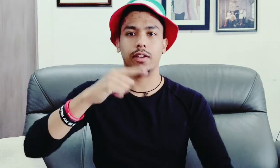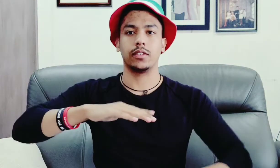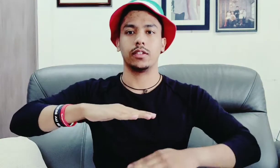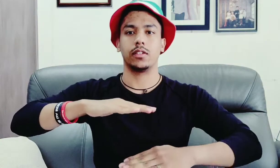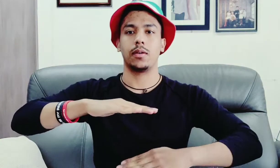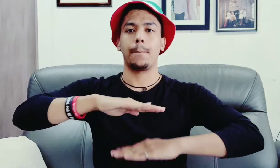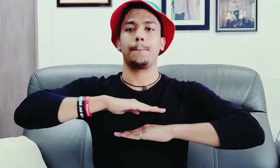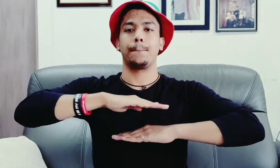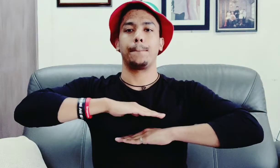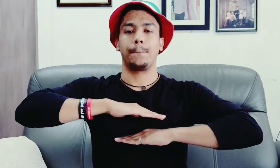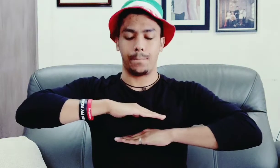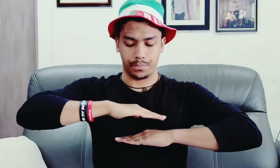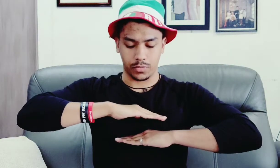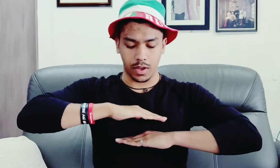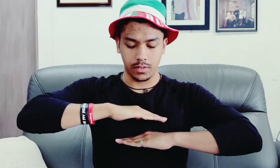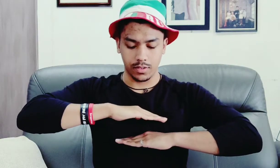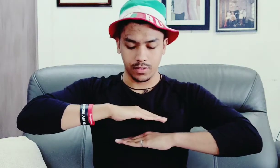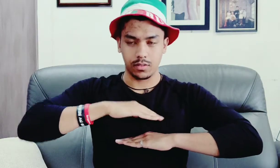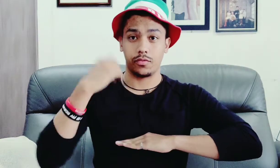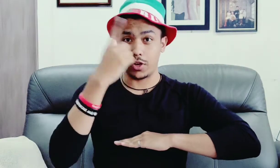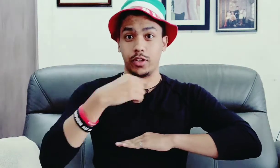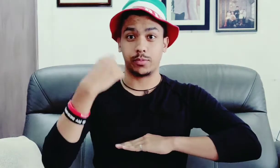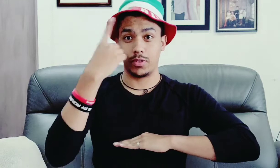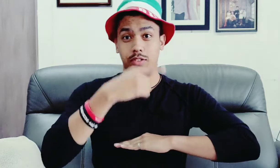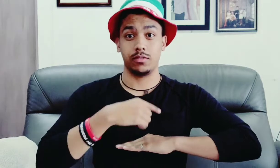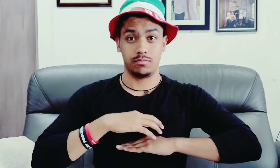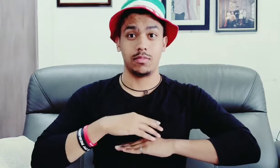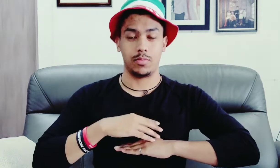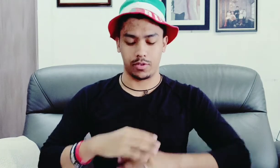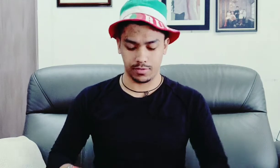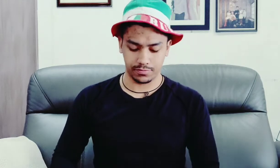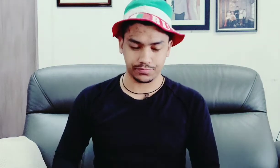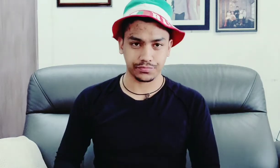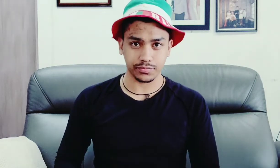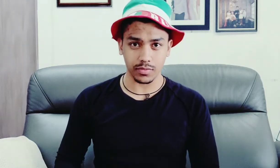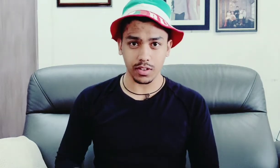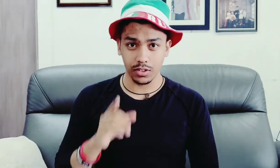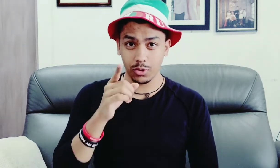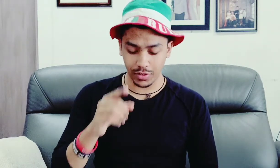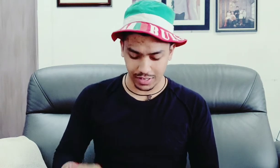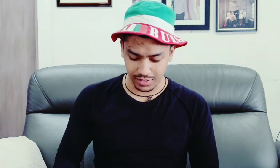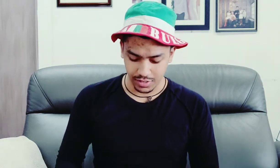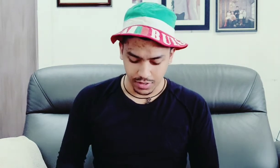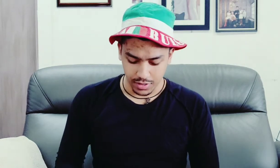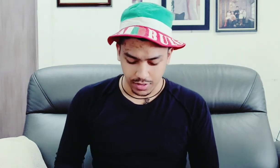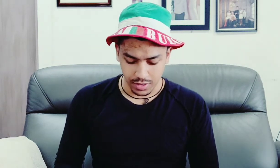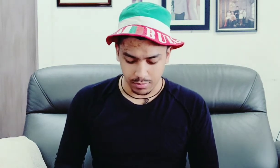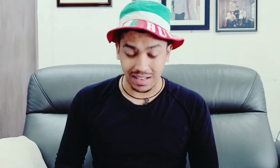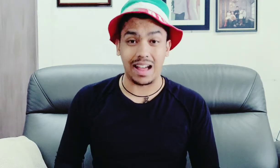okay facial expressions important don't forget allow